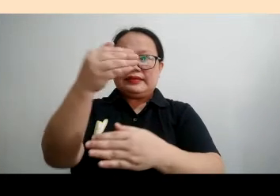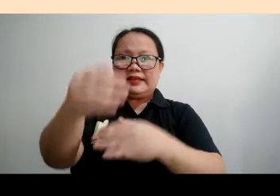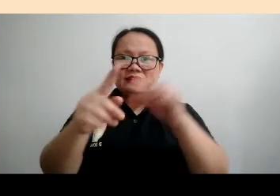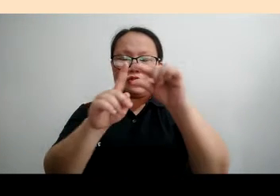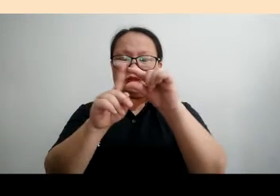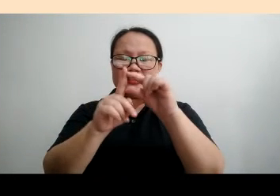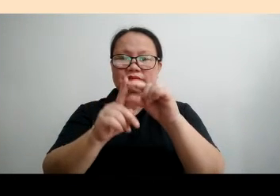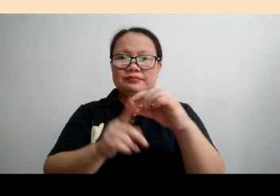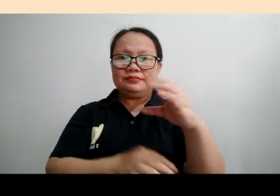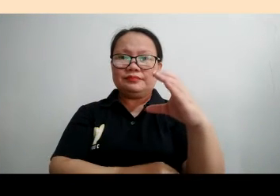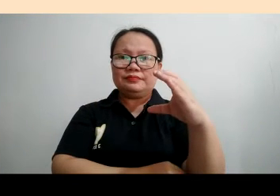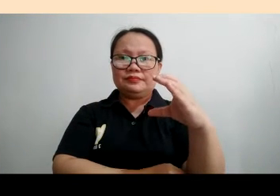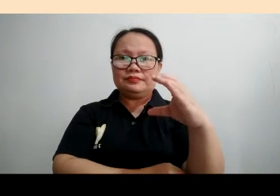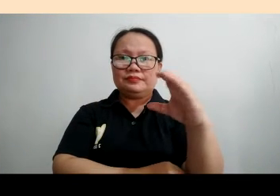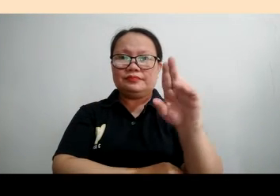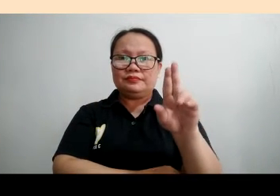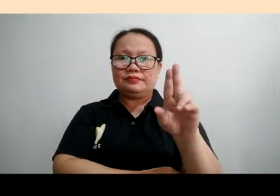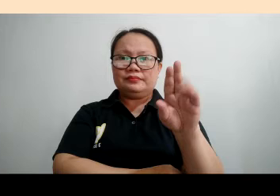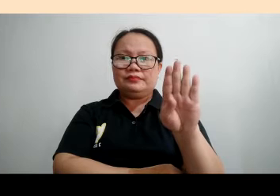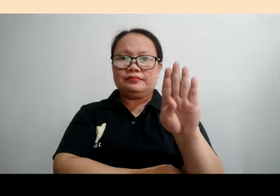People just